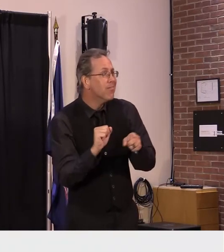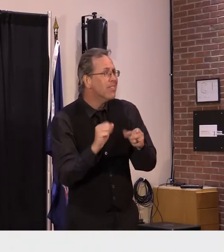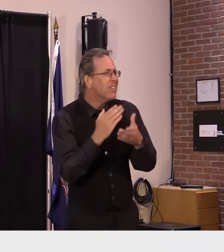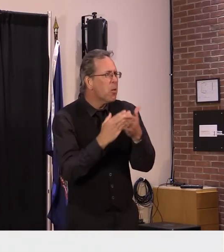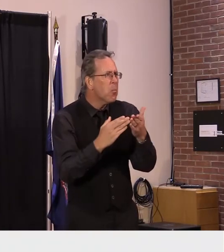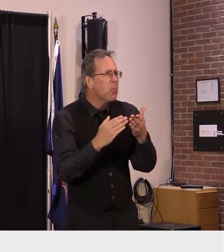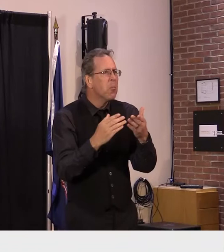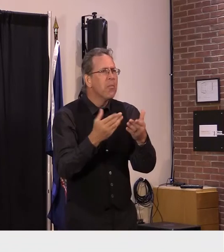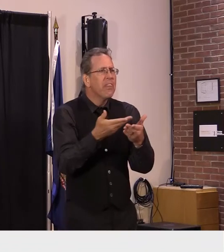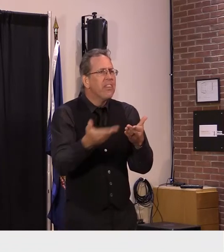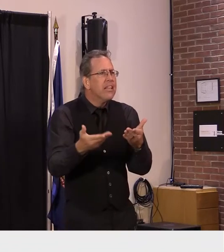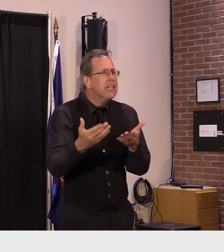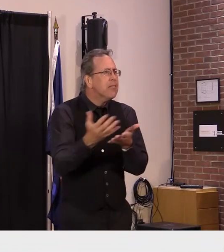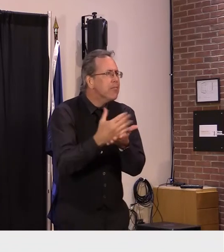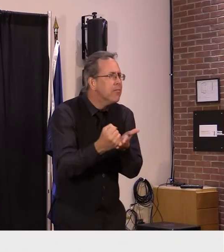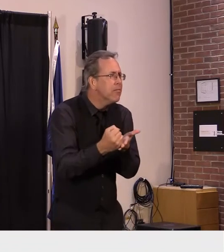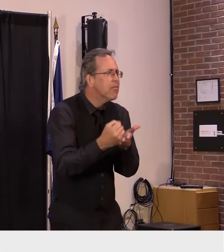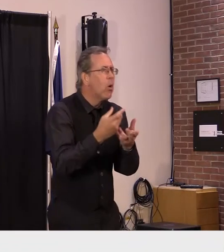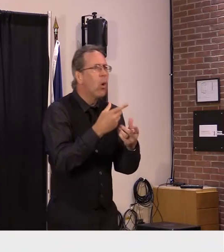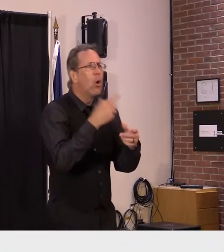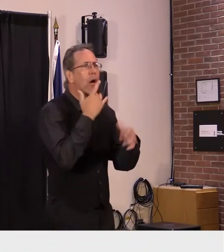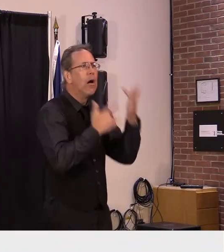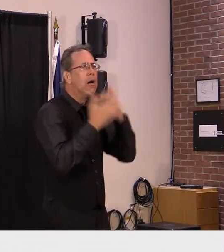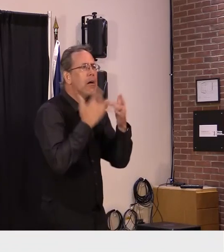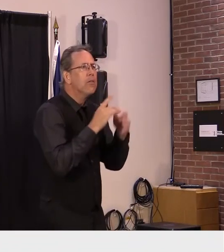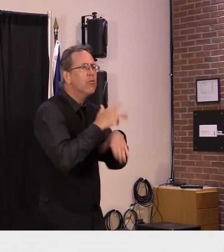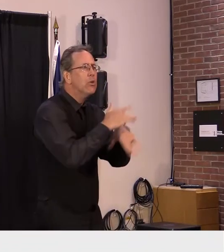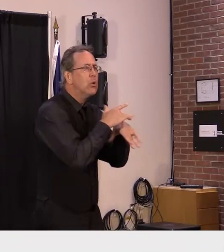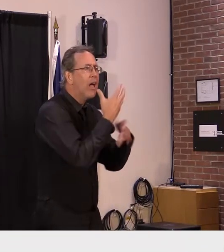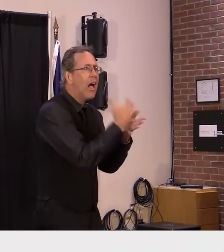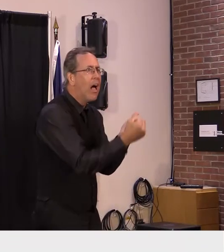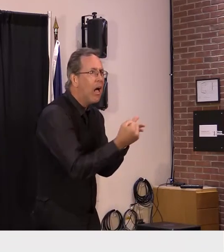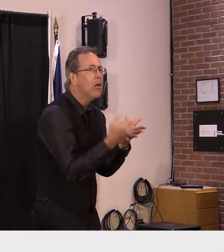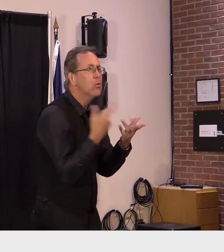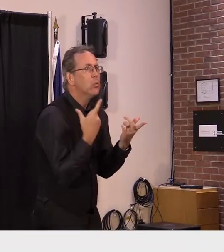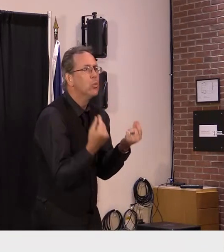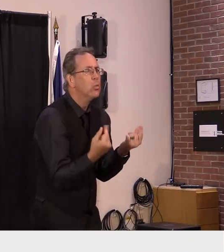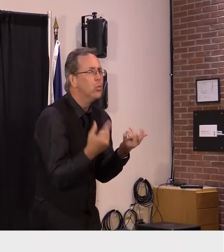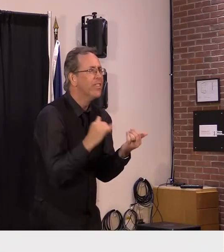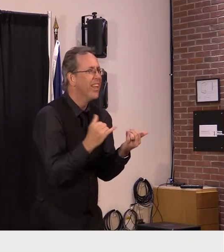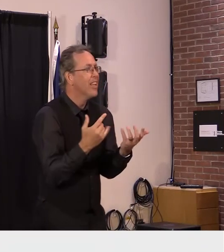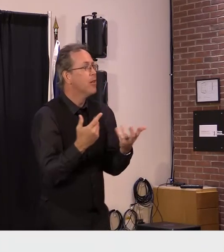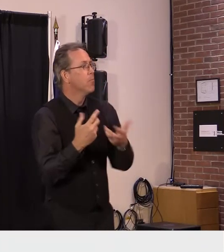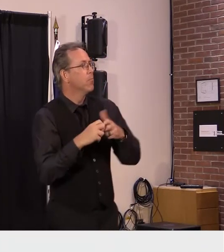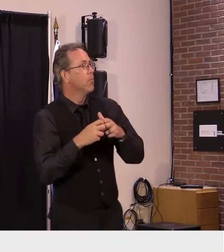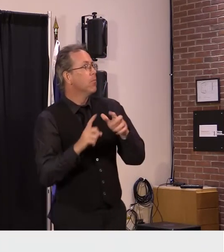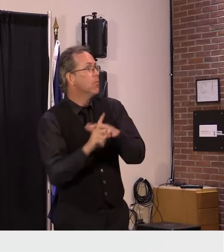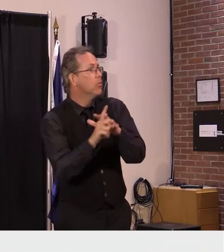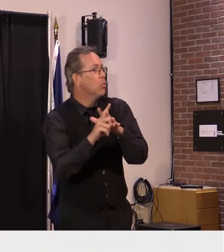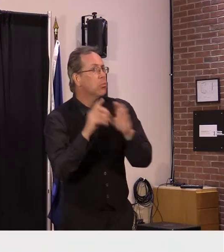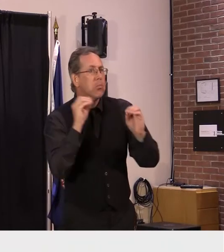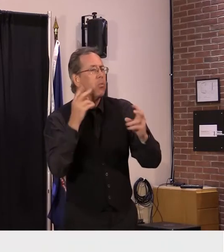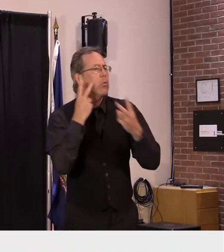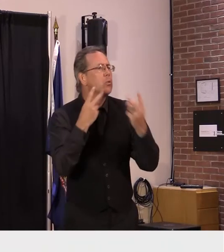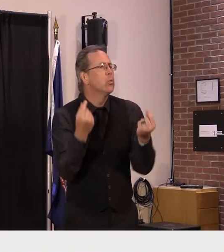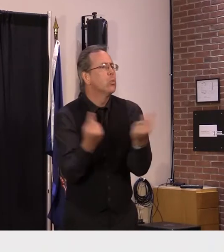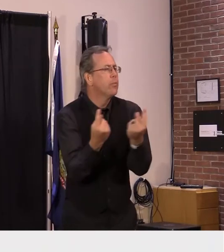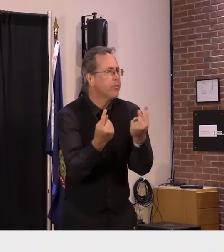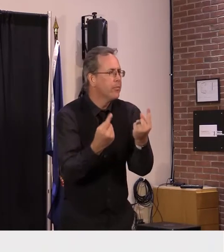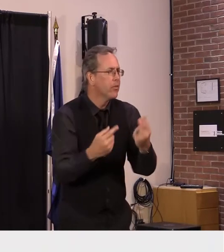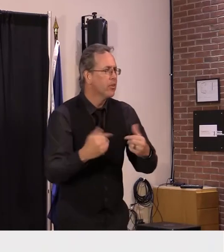are subsiding um but um but we still have you know gas prices are still